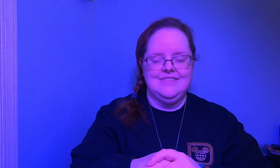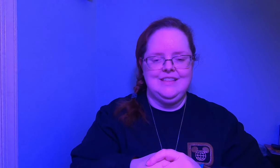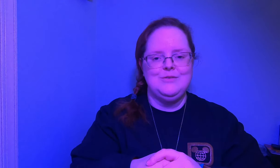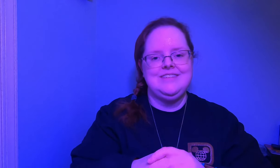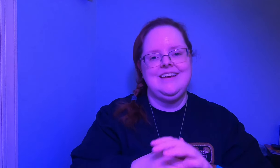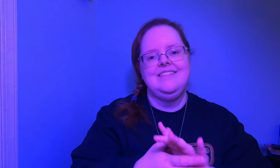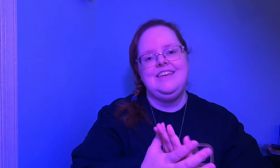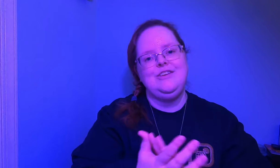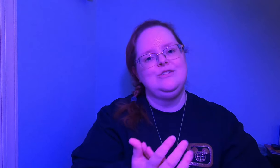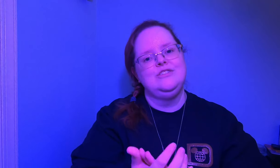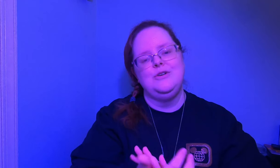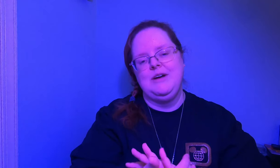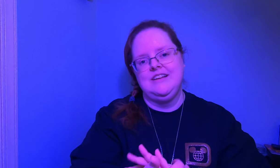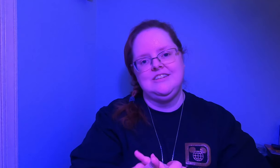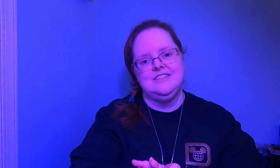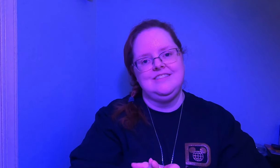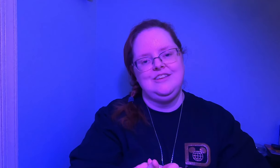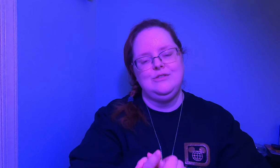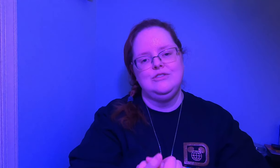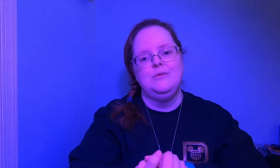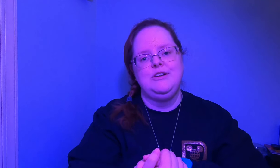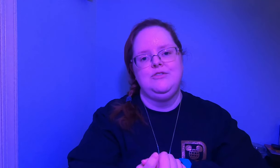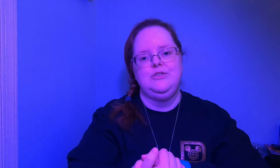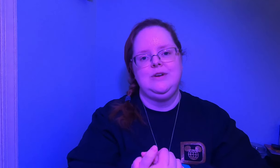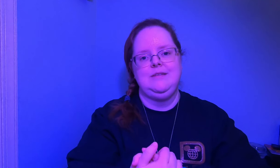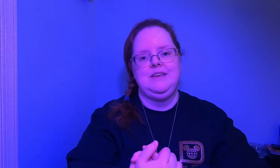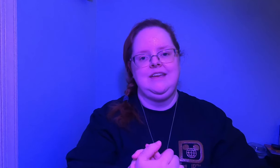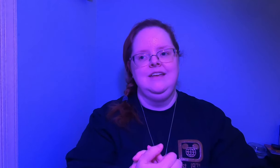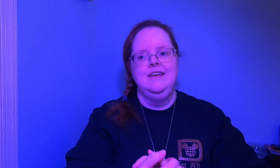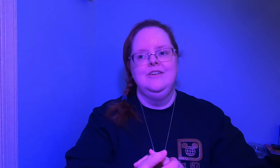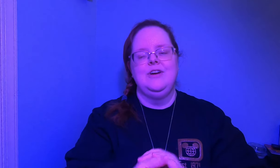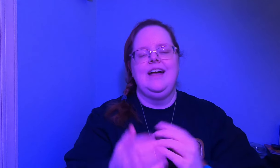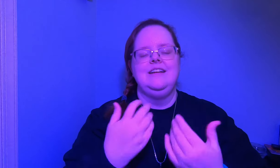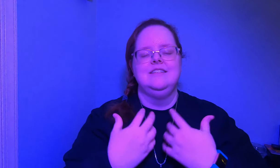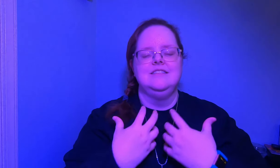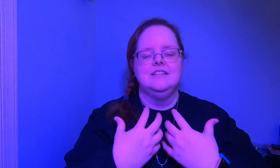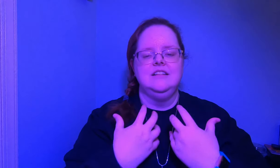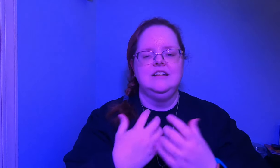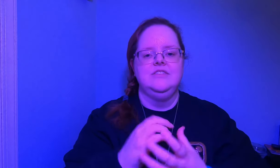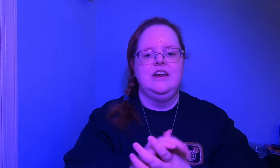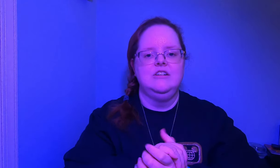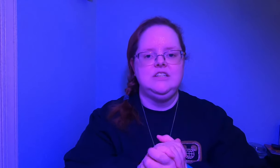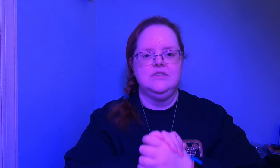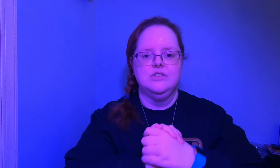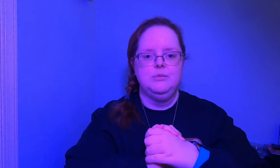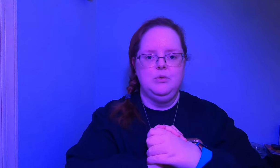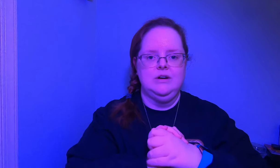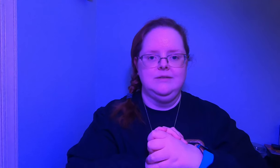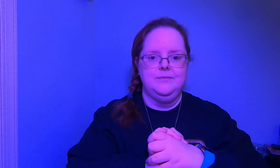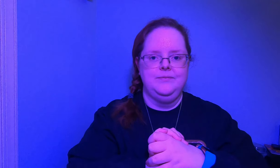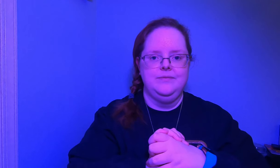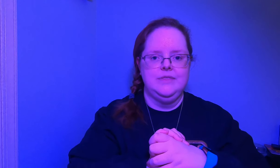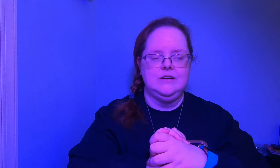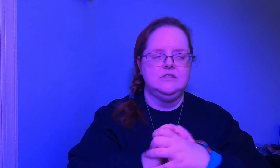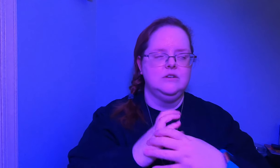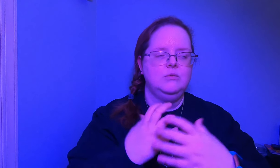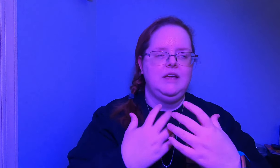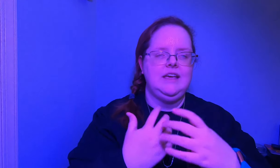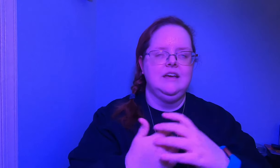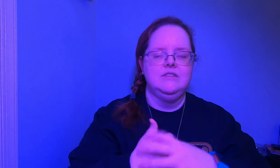once again thank you so much thank you so much for joining me for adding to this collective energy of support there are so many of